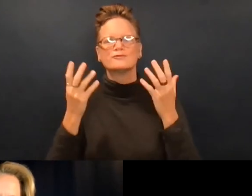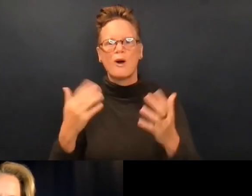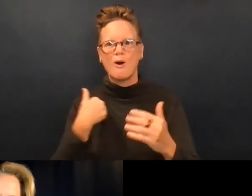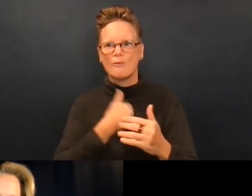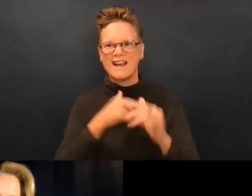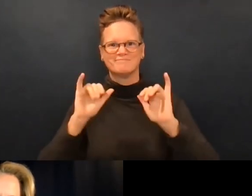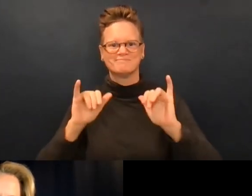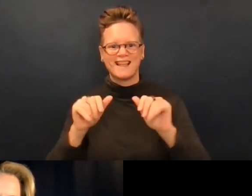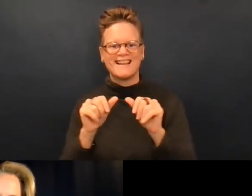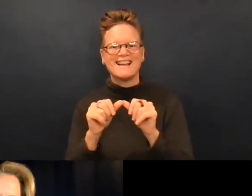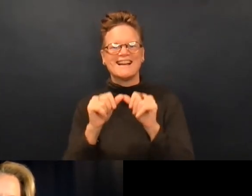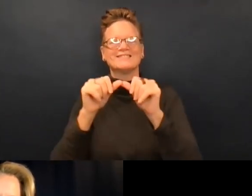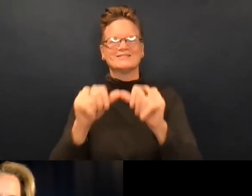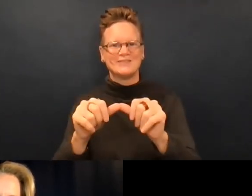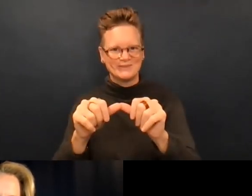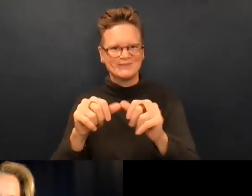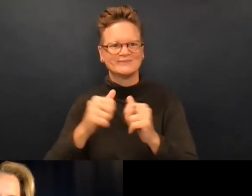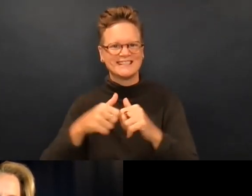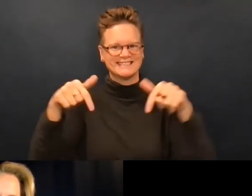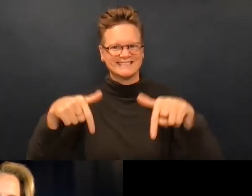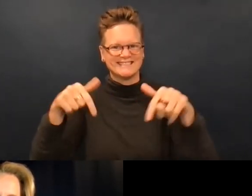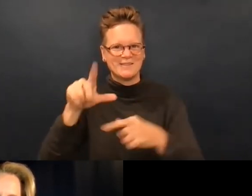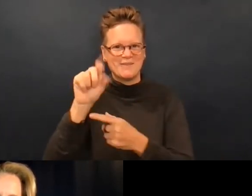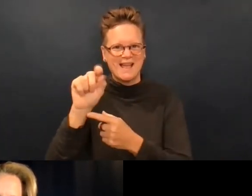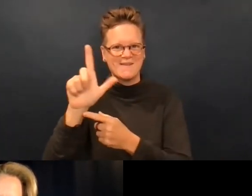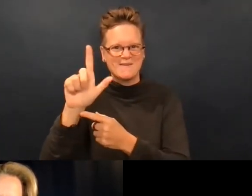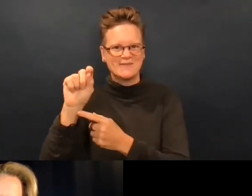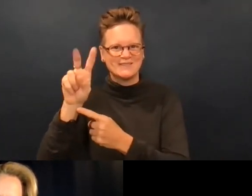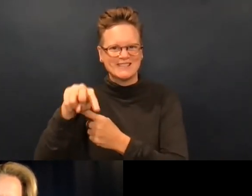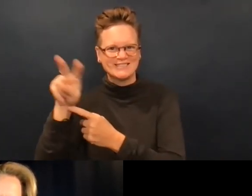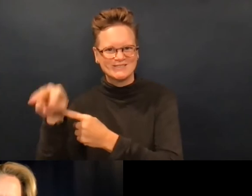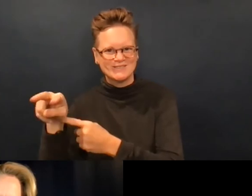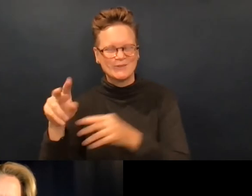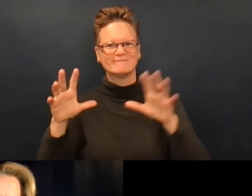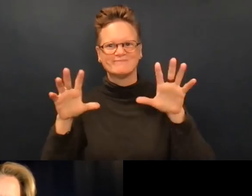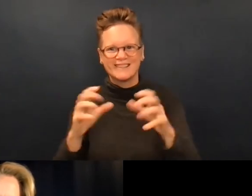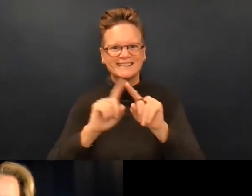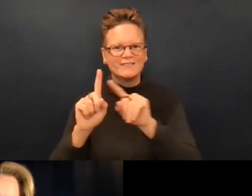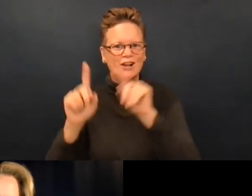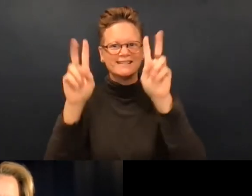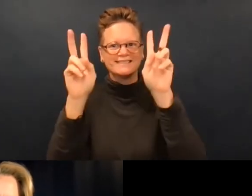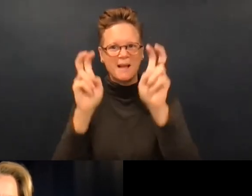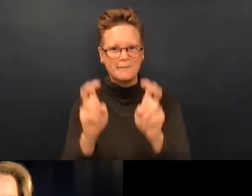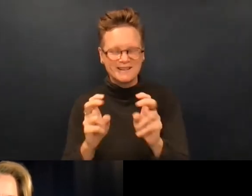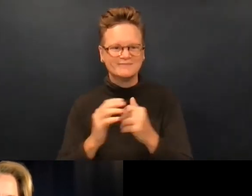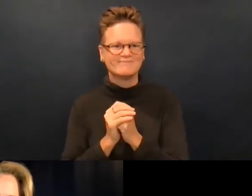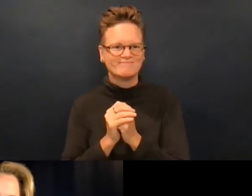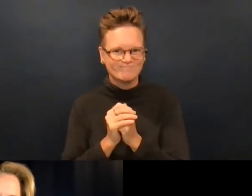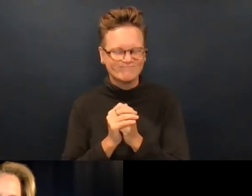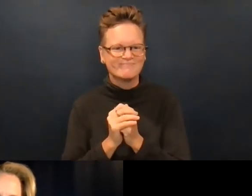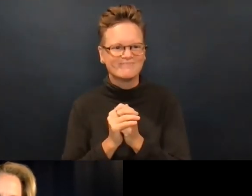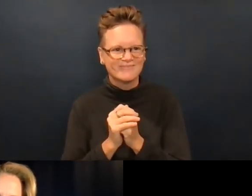benefit that could be heard at the national level. So continuing this series into 2021-2022